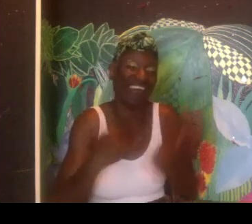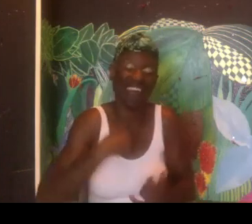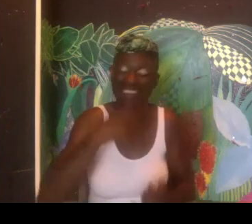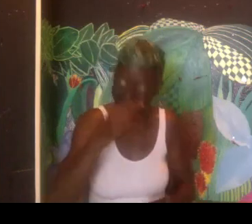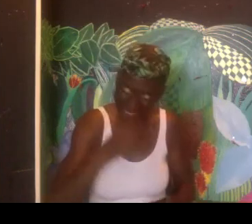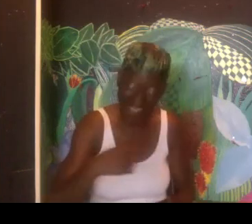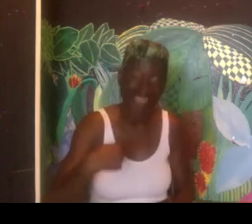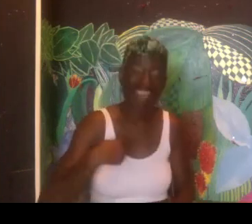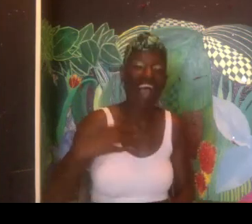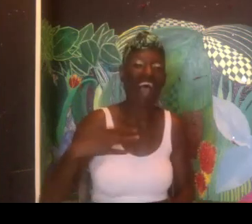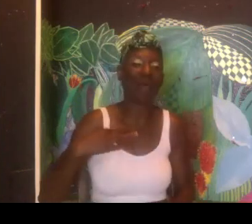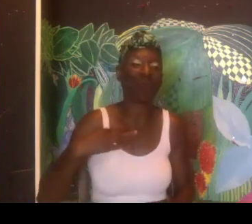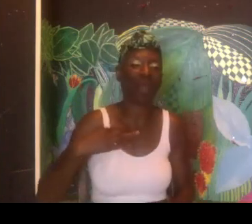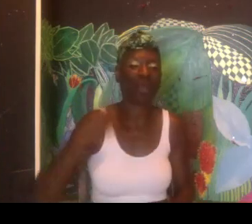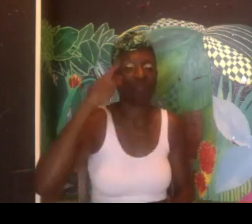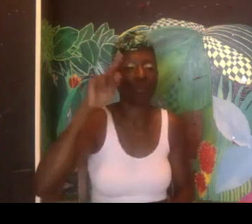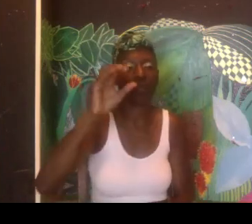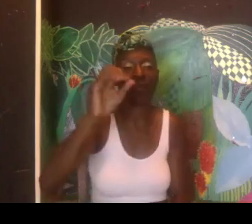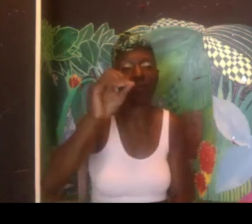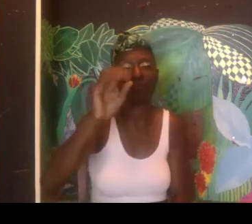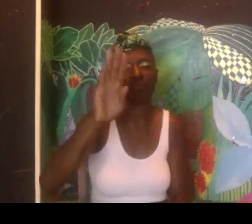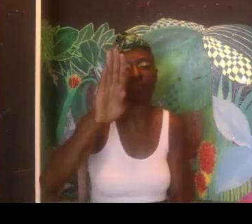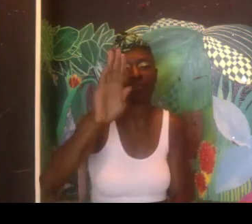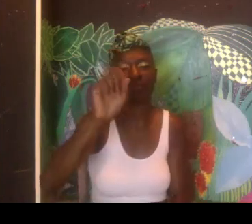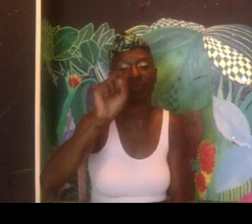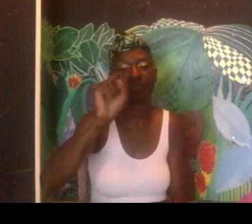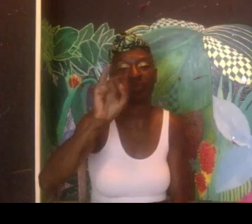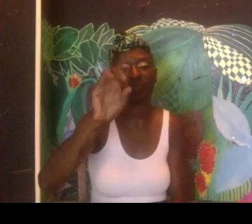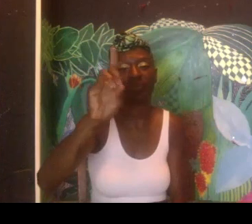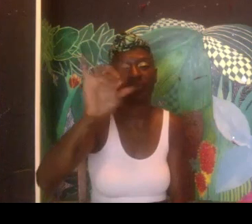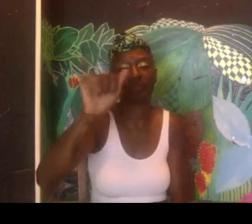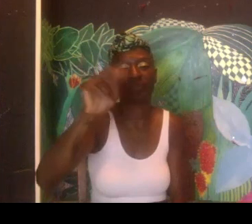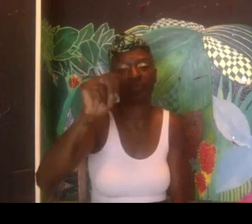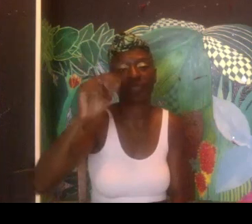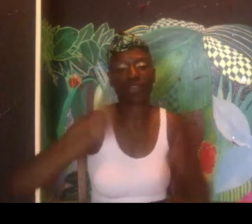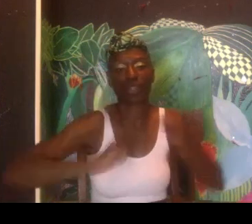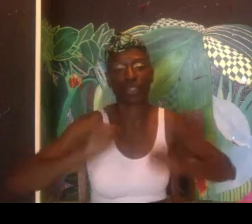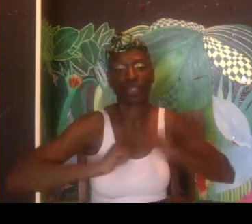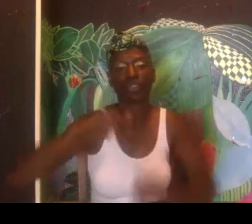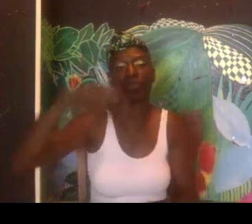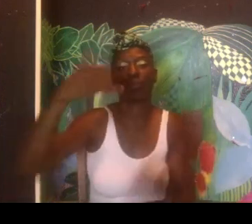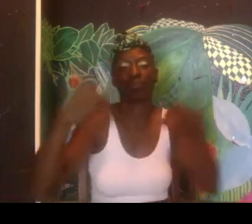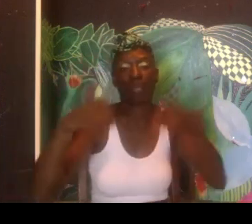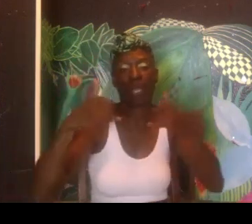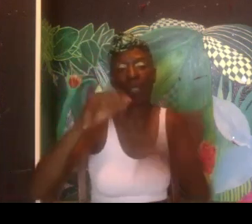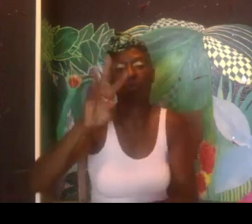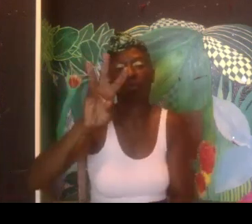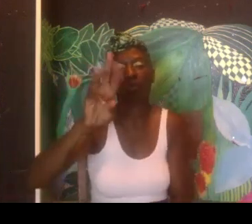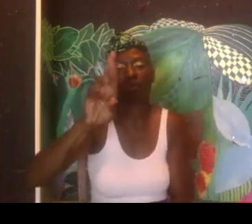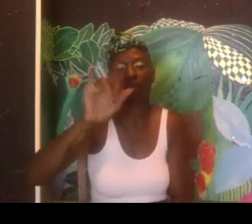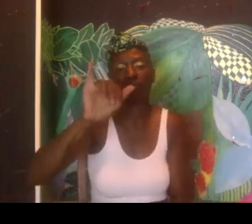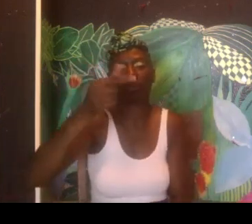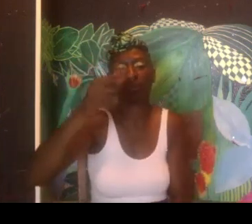Well, I'm really, I'm really happy for, uh, today. I, uh, I applied for an Obsidian,